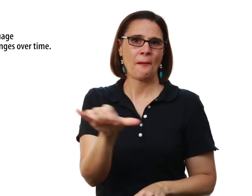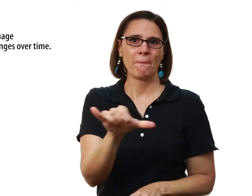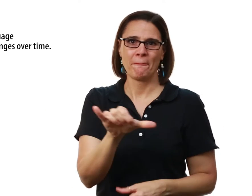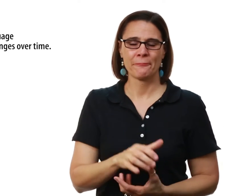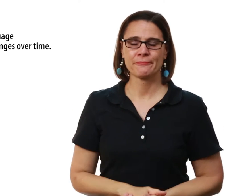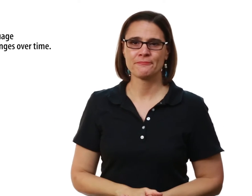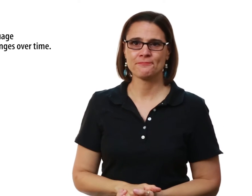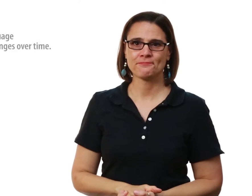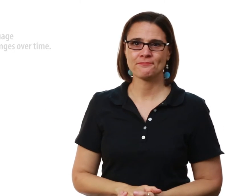same thing